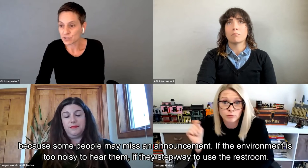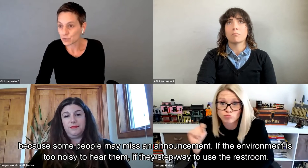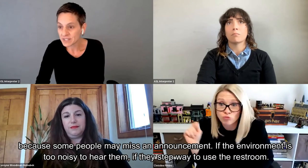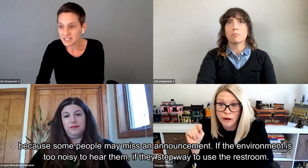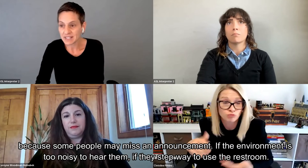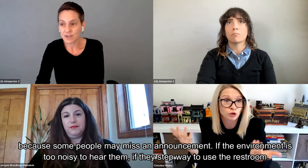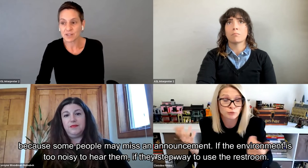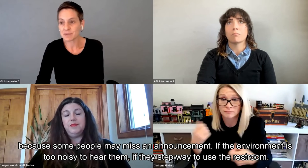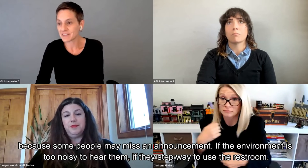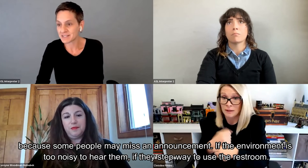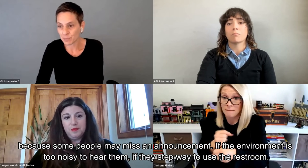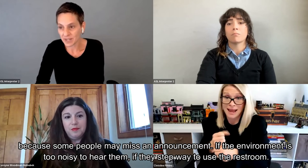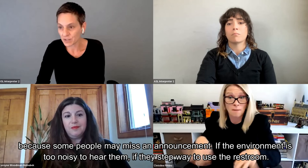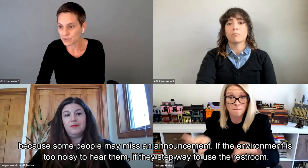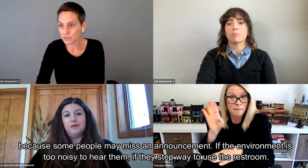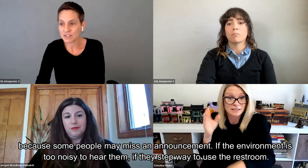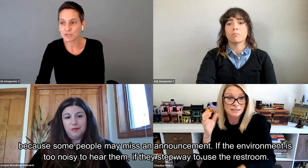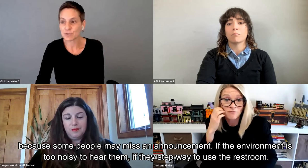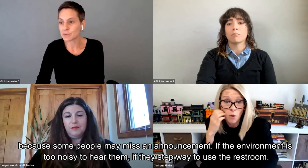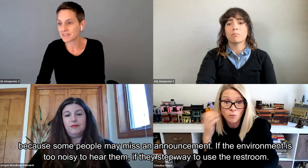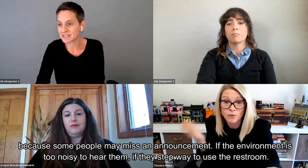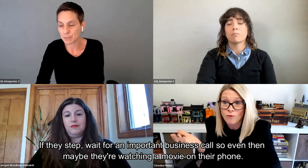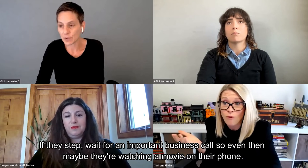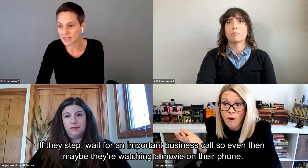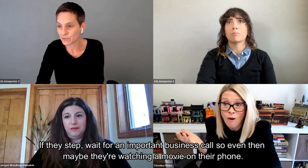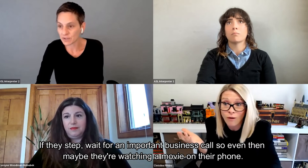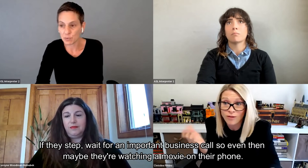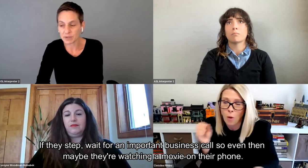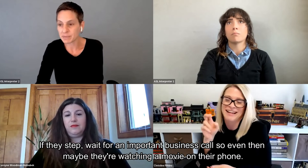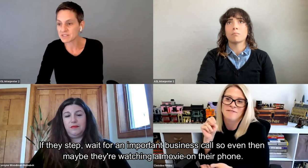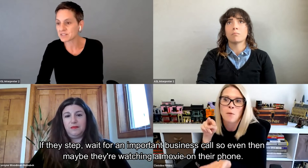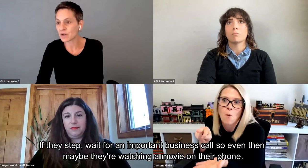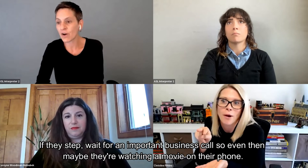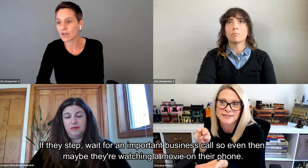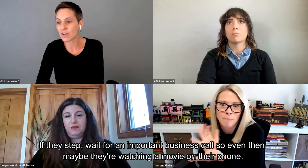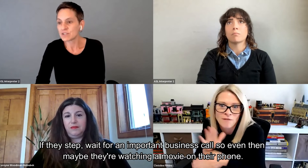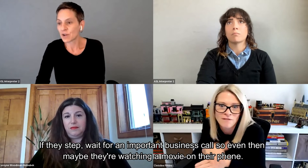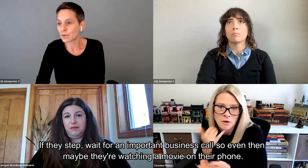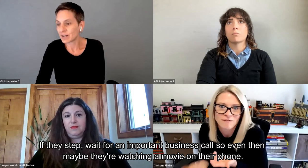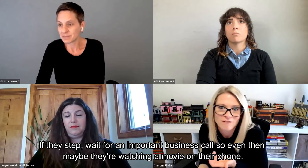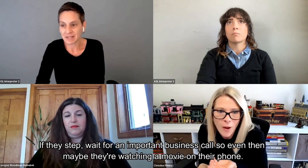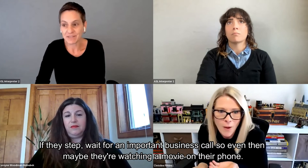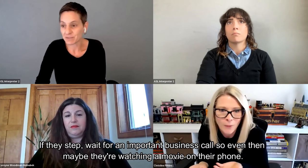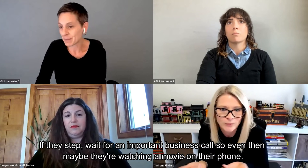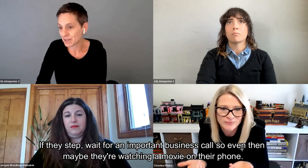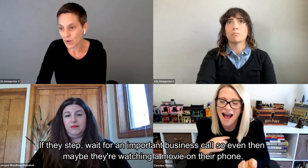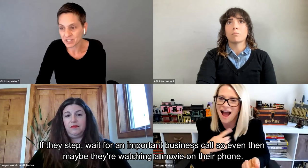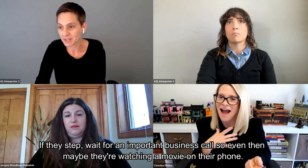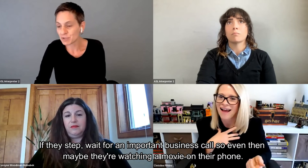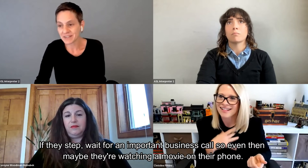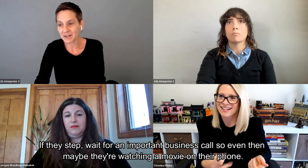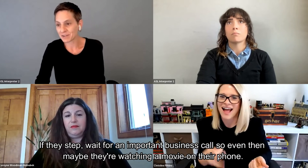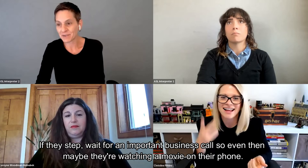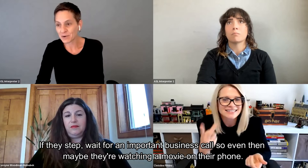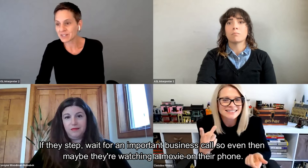environment is too noisy to hear them, if they step away to use the restroom, if they step away for an important business call, so even maybe they're